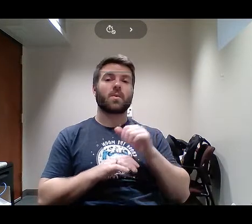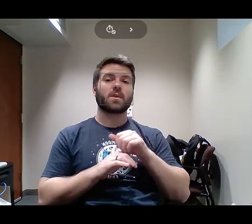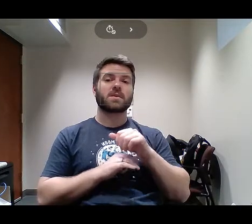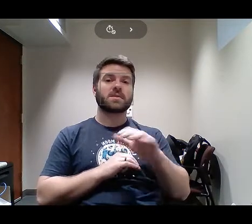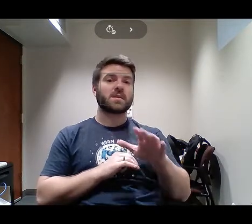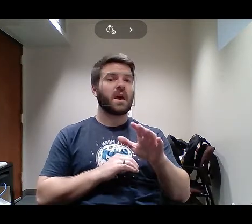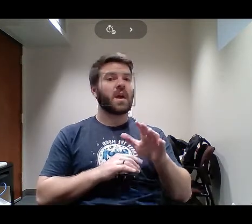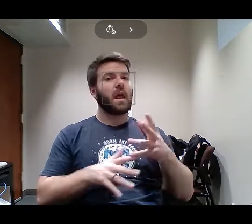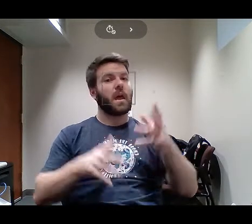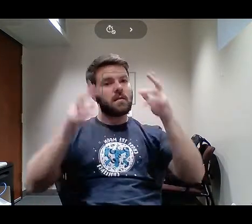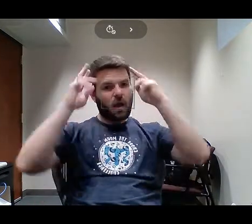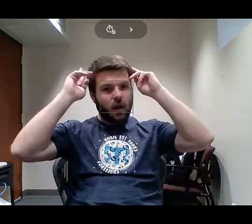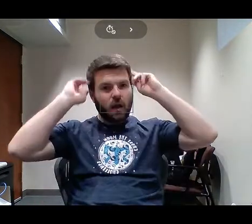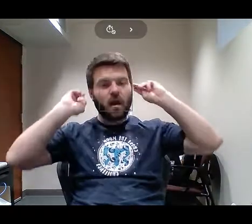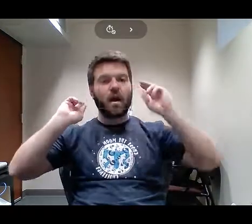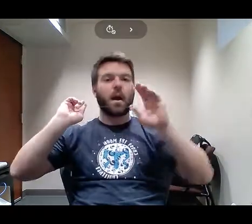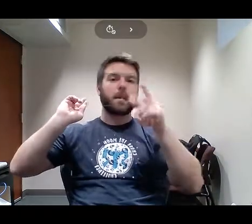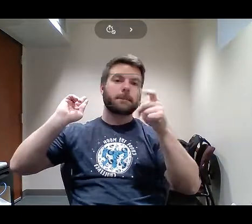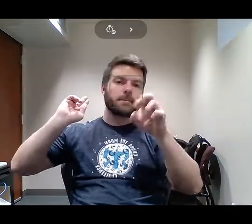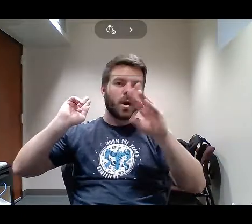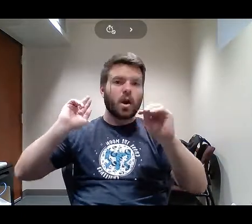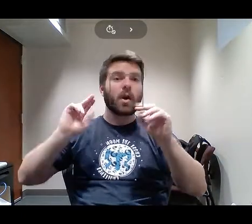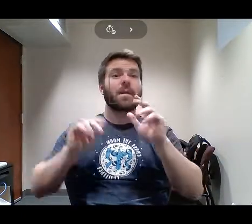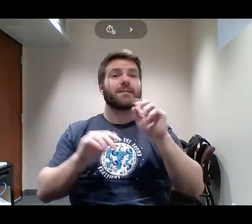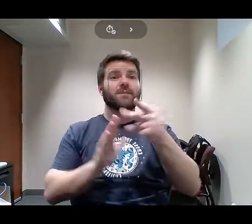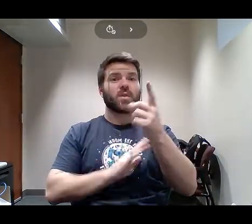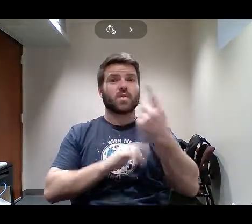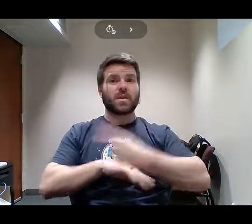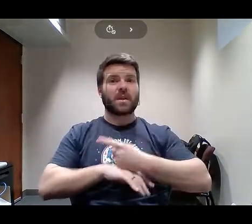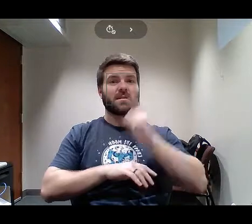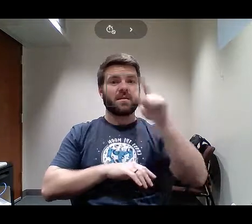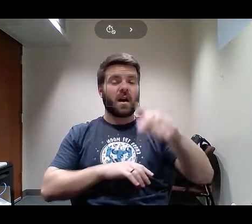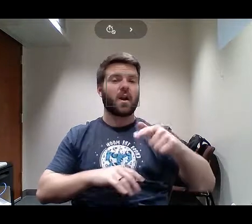way I looked. Because now I am black and bald and sitting on TV.